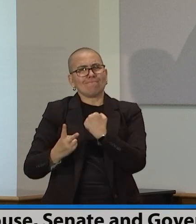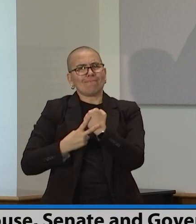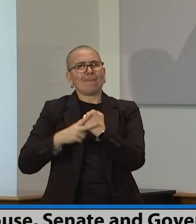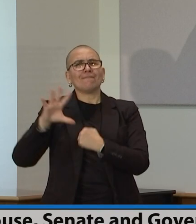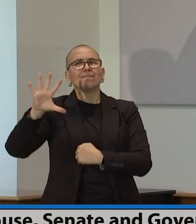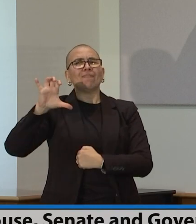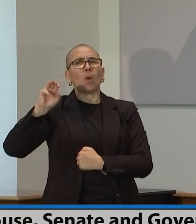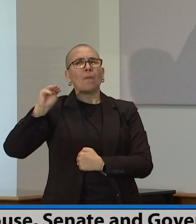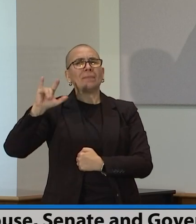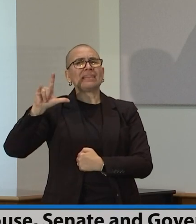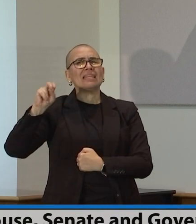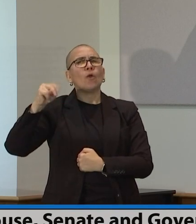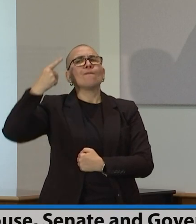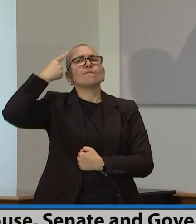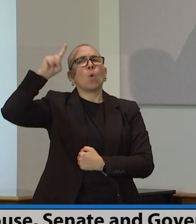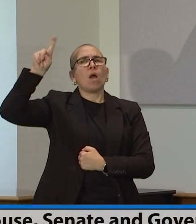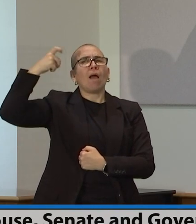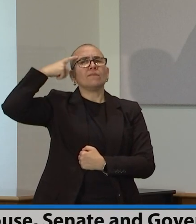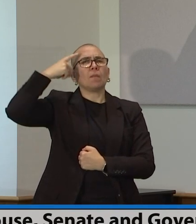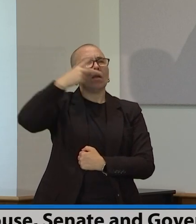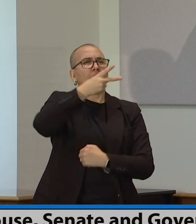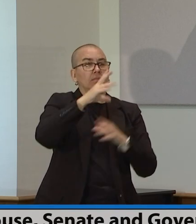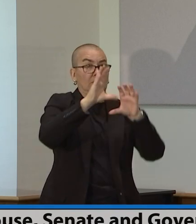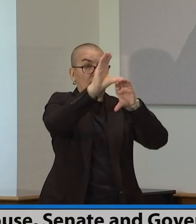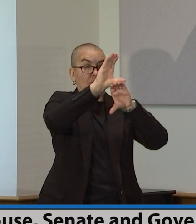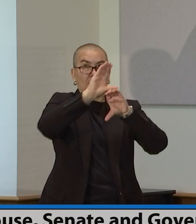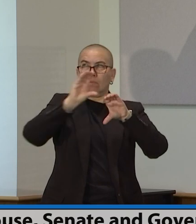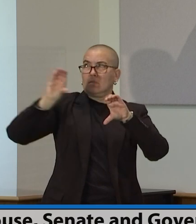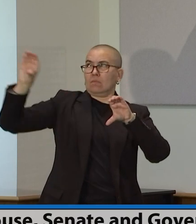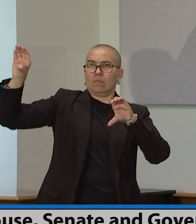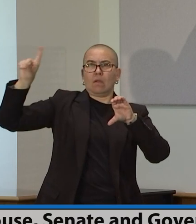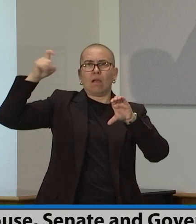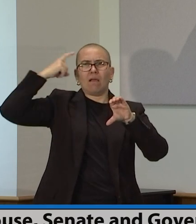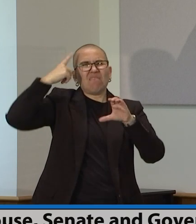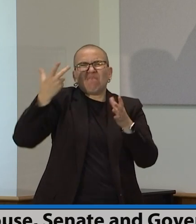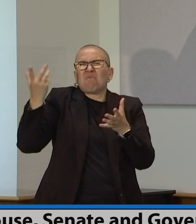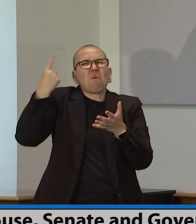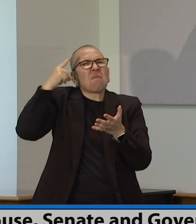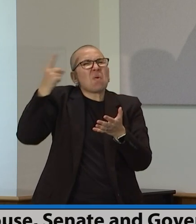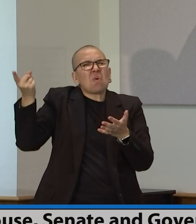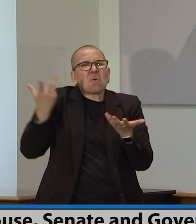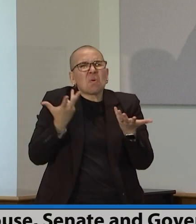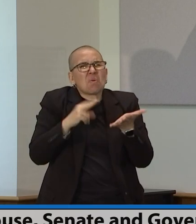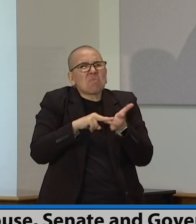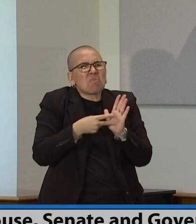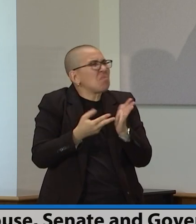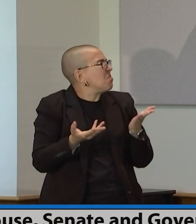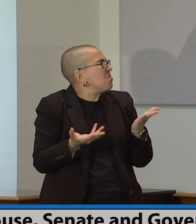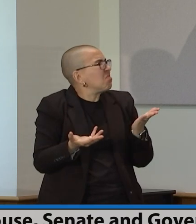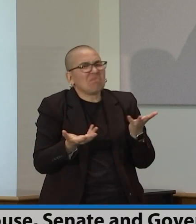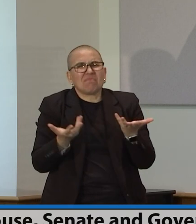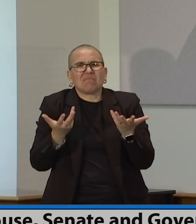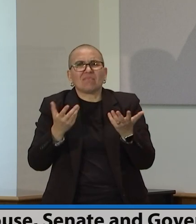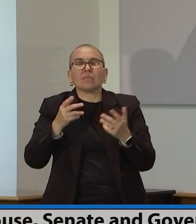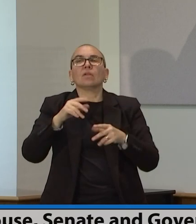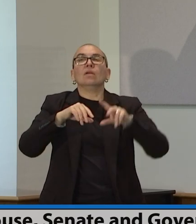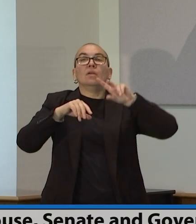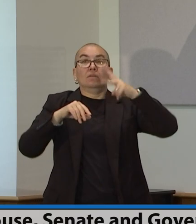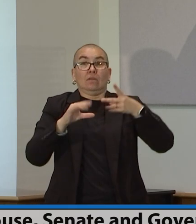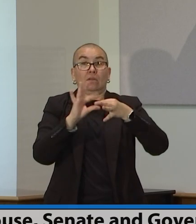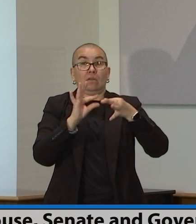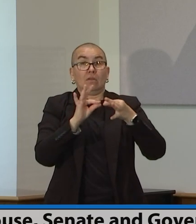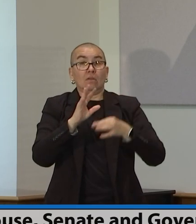process for that? Would he, will he just use the LAC process? And the second part of that is you have revenue replacement. It looks like 1.1